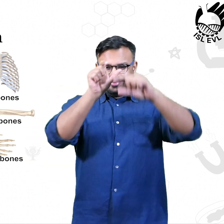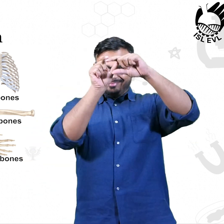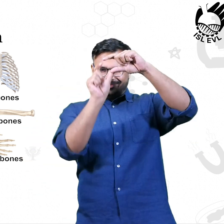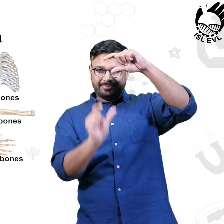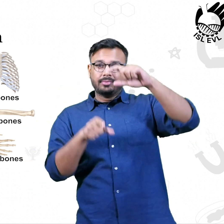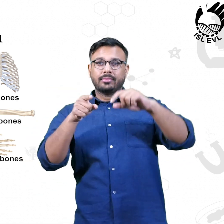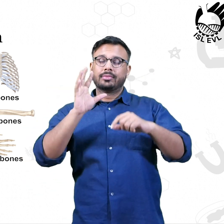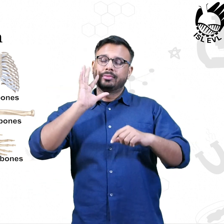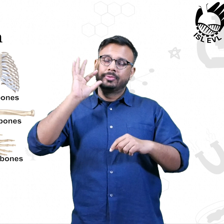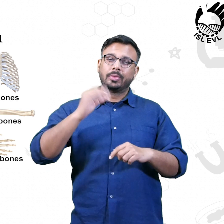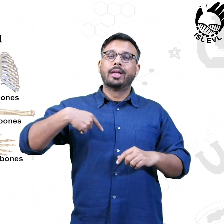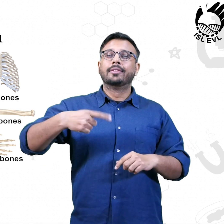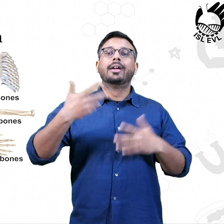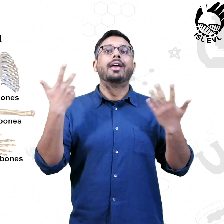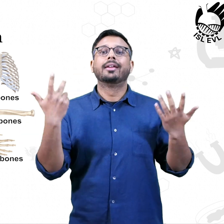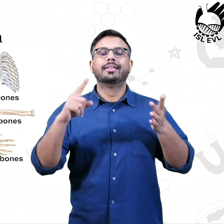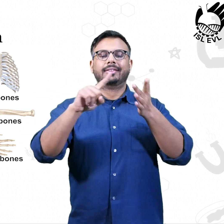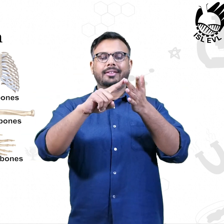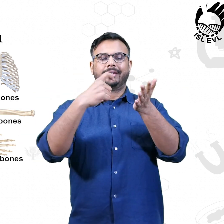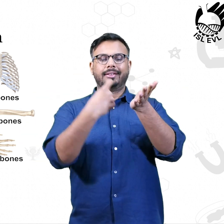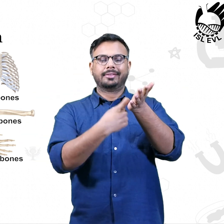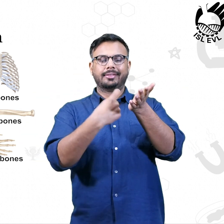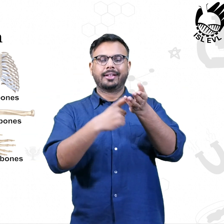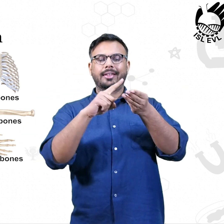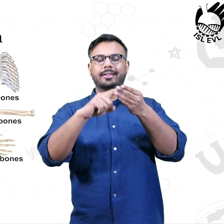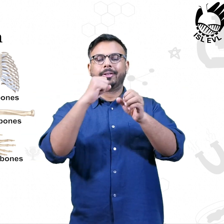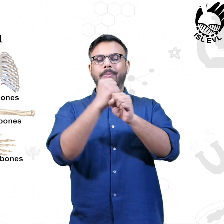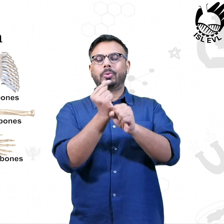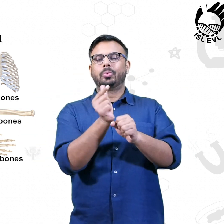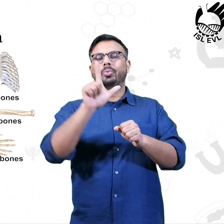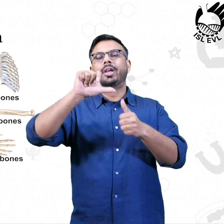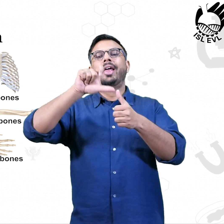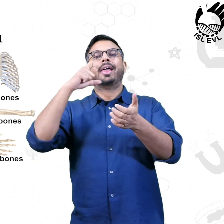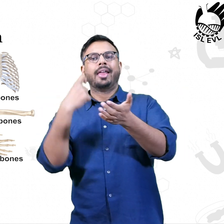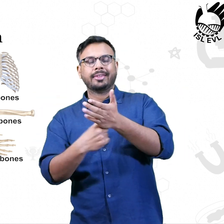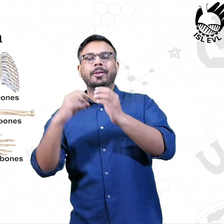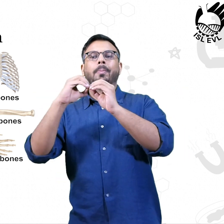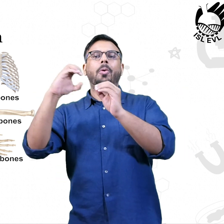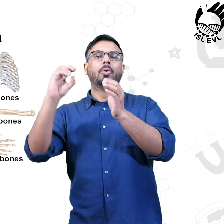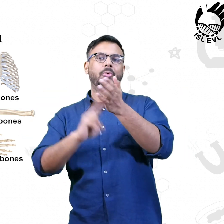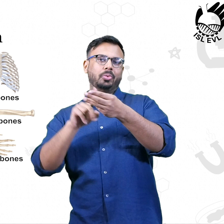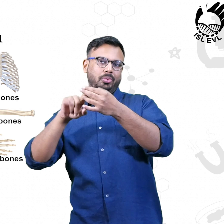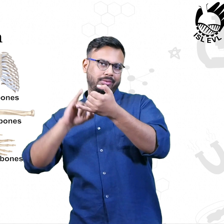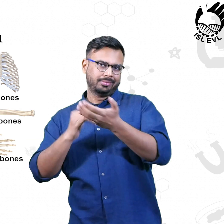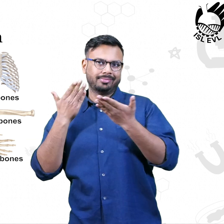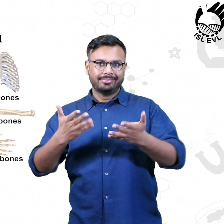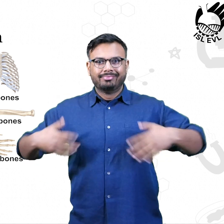Last, but not the least, are the irregular bones, such as the ones in our vertebral column or